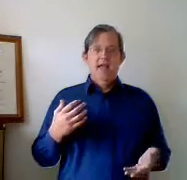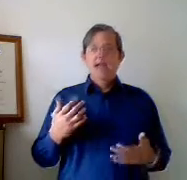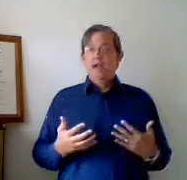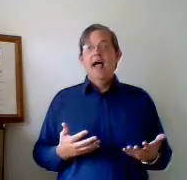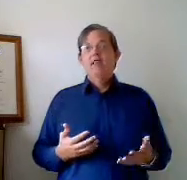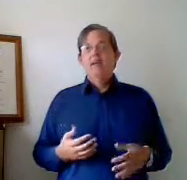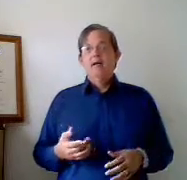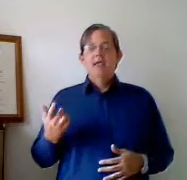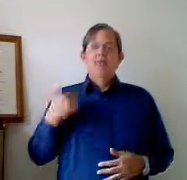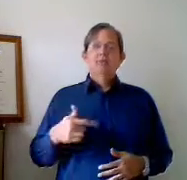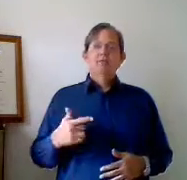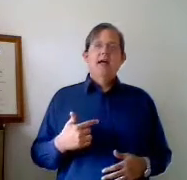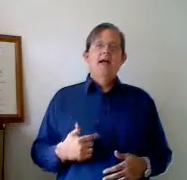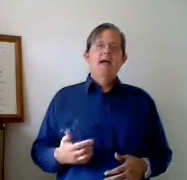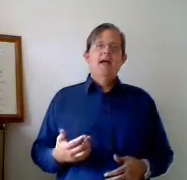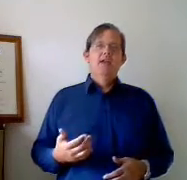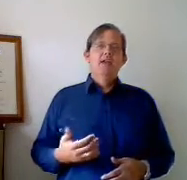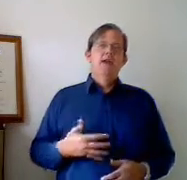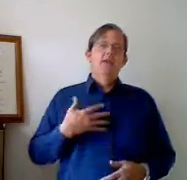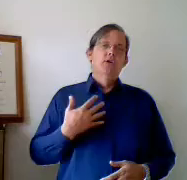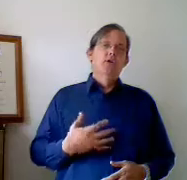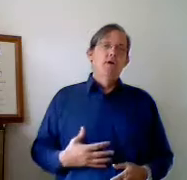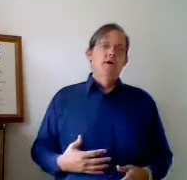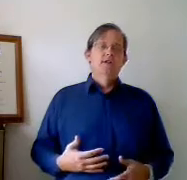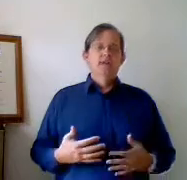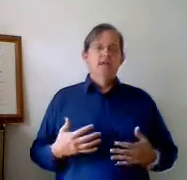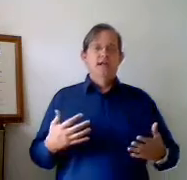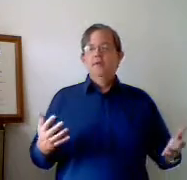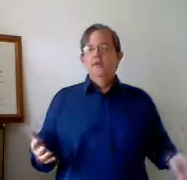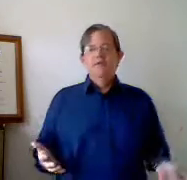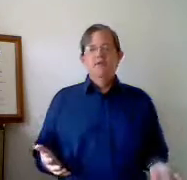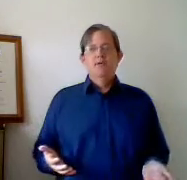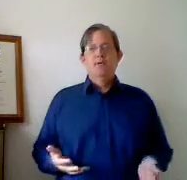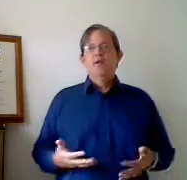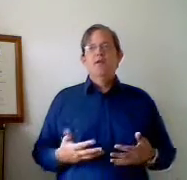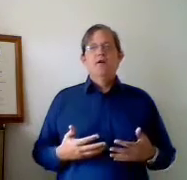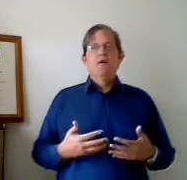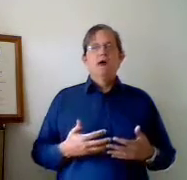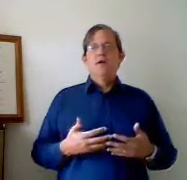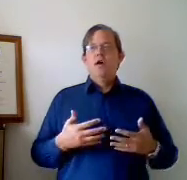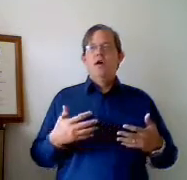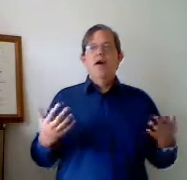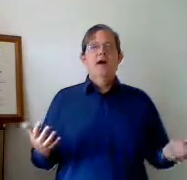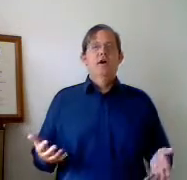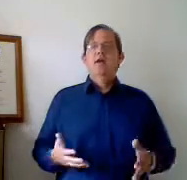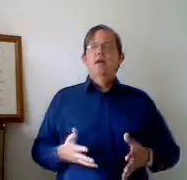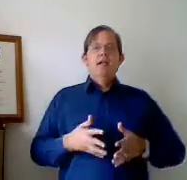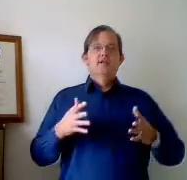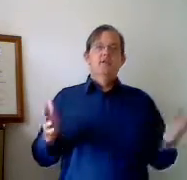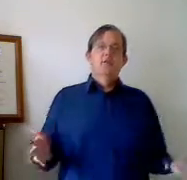looking after them. It gives them an idea that you have a uniform on just like a police officer would have a uniform on or a doctor so that you